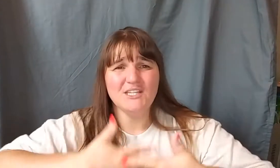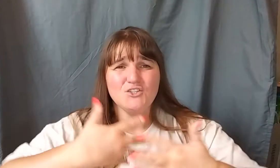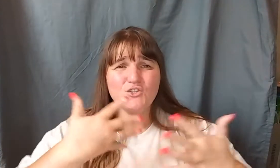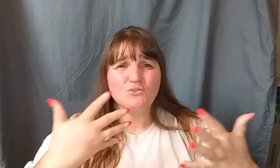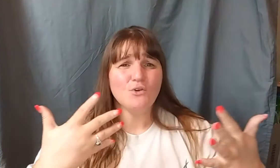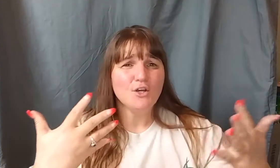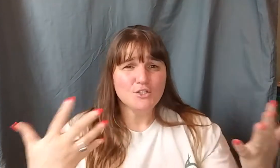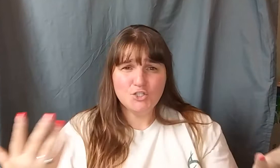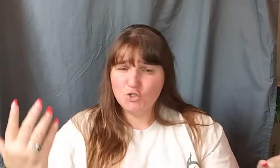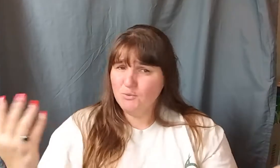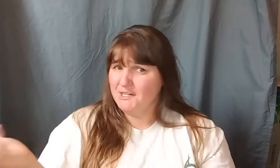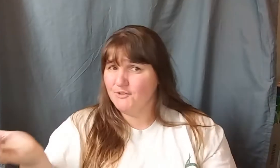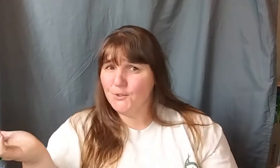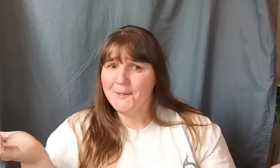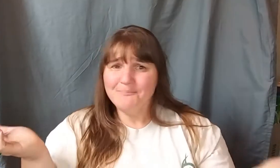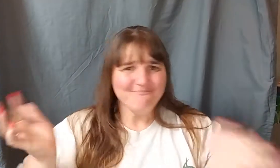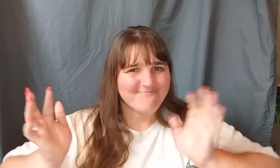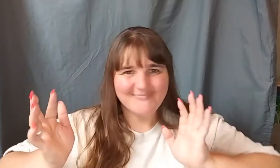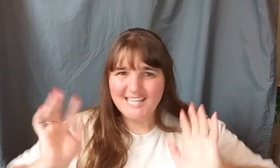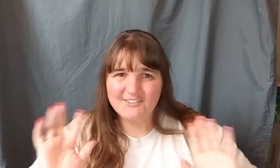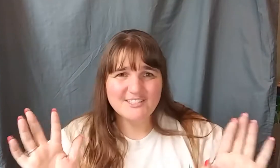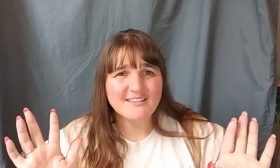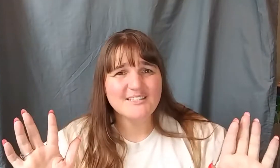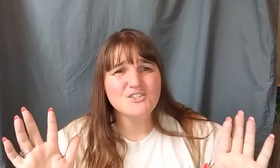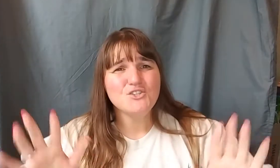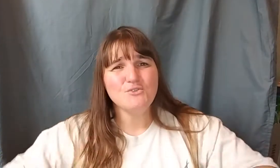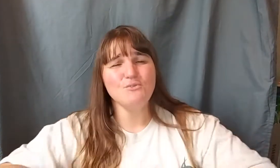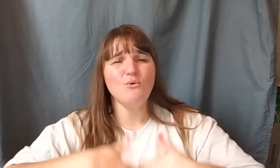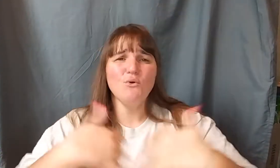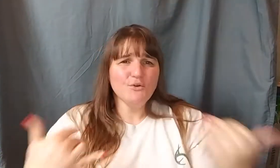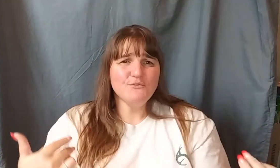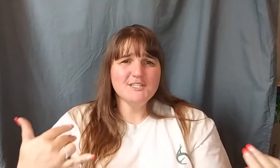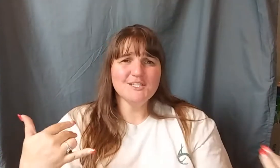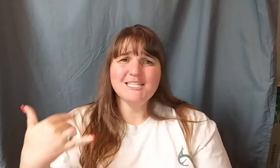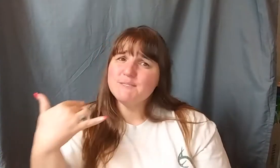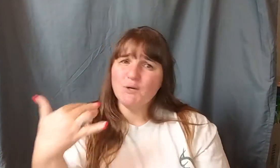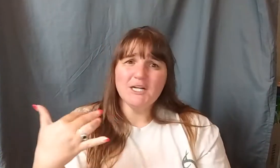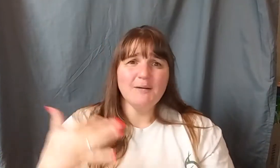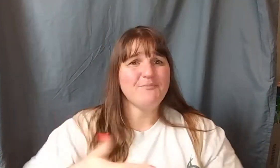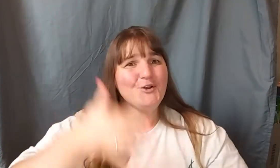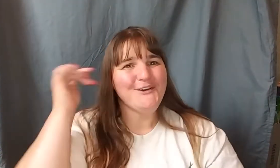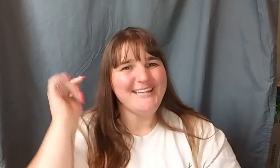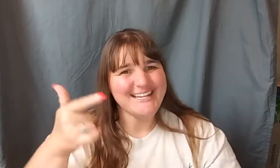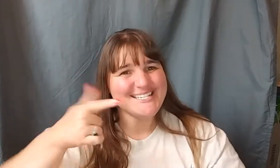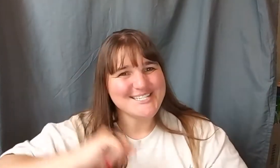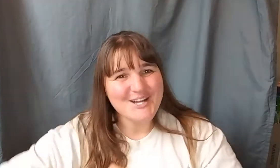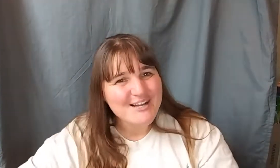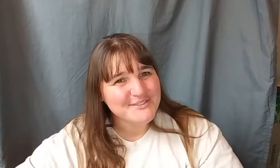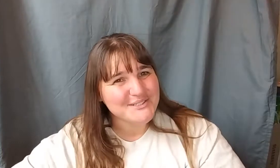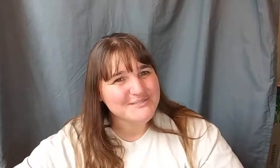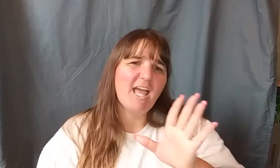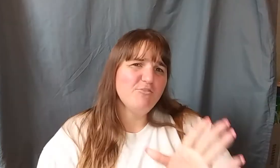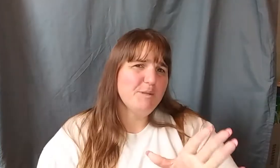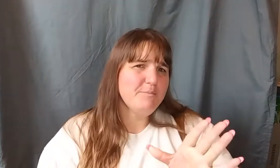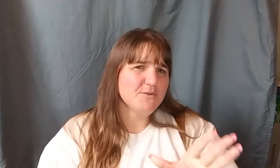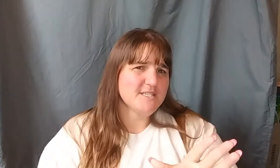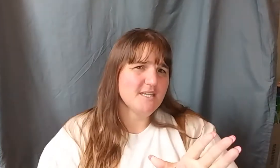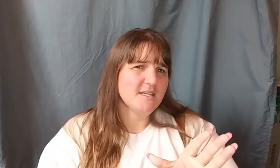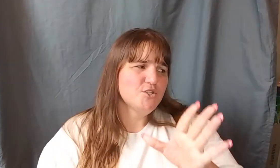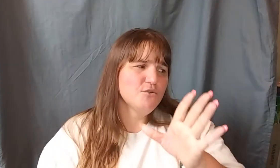to do whenever you have nothing to do, or this can spark up your next novel. I have been building to